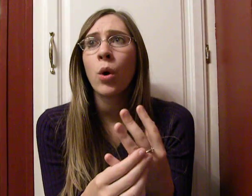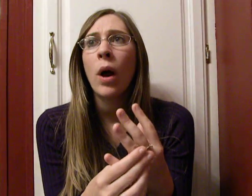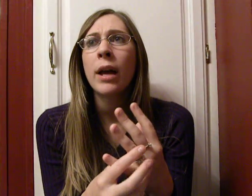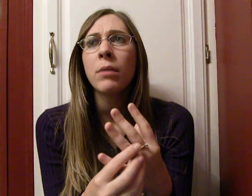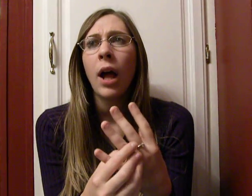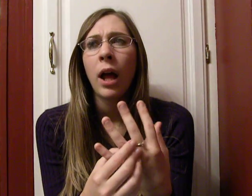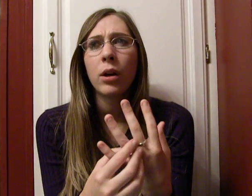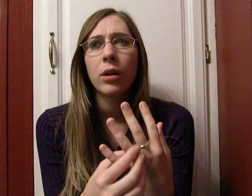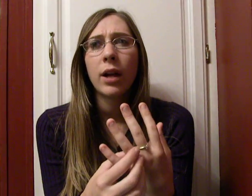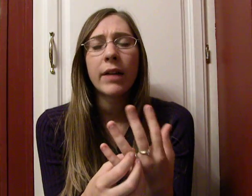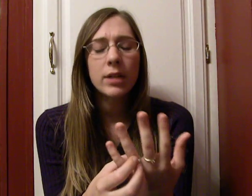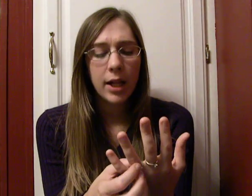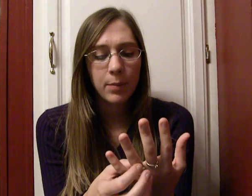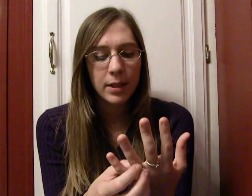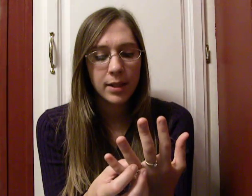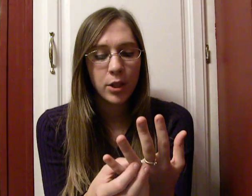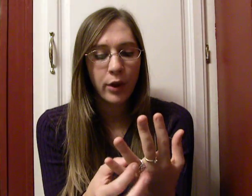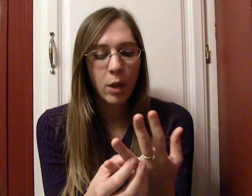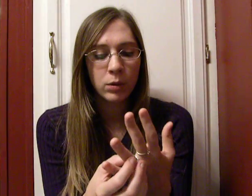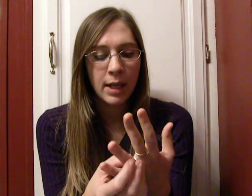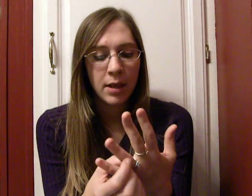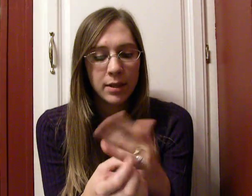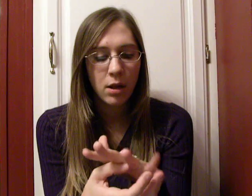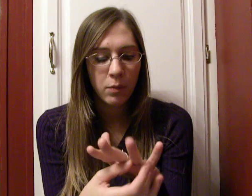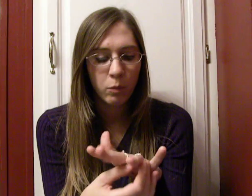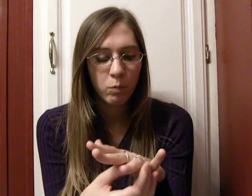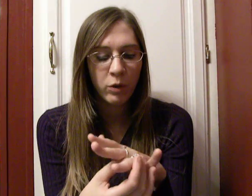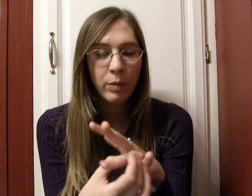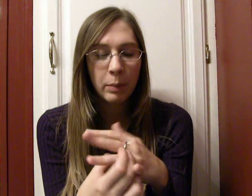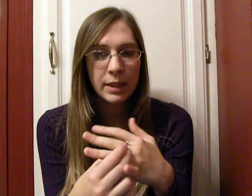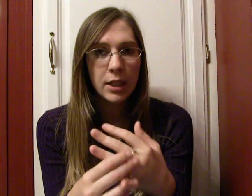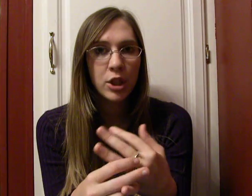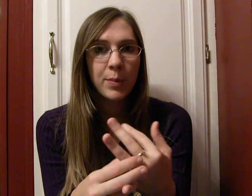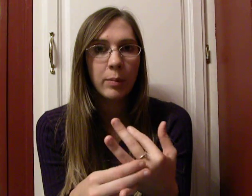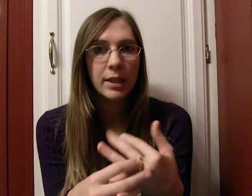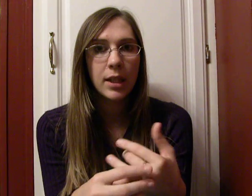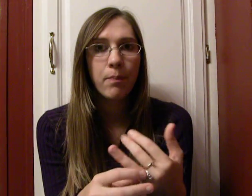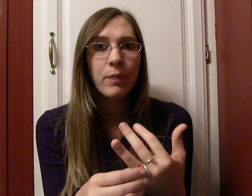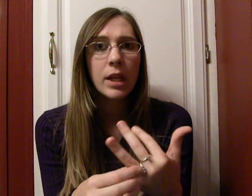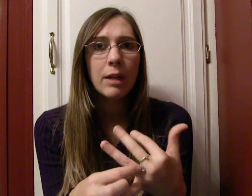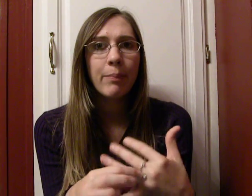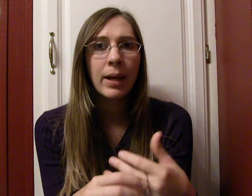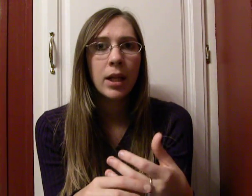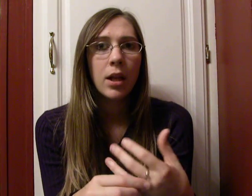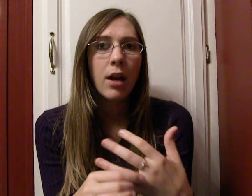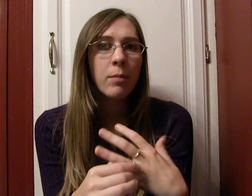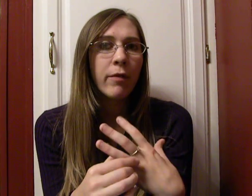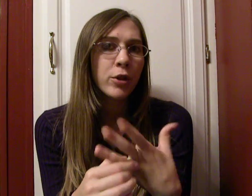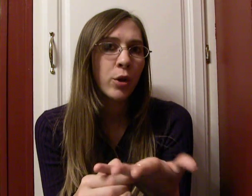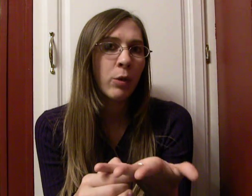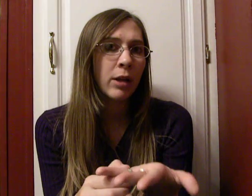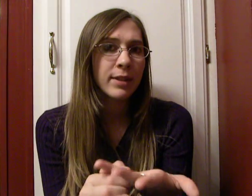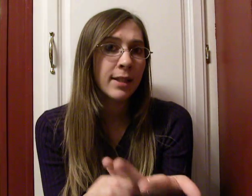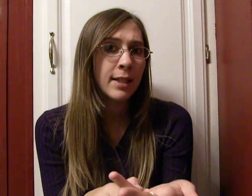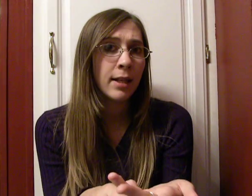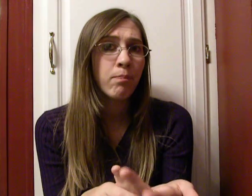So, I'm not, I haven't talked to my sister in a couple days. Um, we've been busy, and she's been busy. But, um, not for sure what else they did.